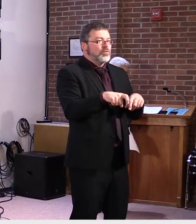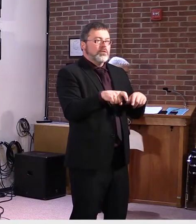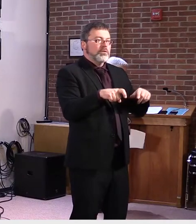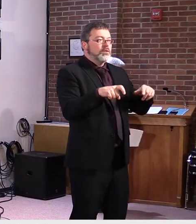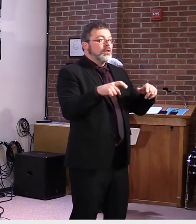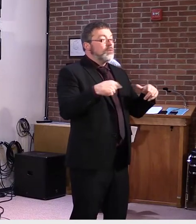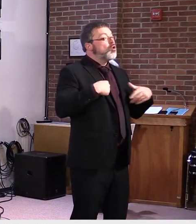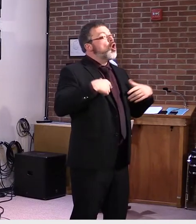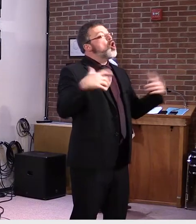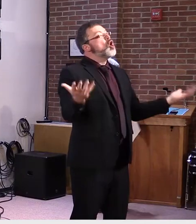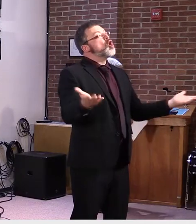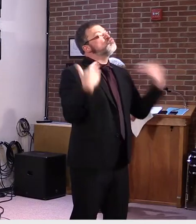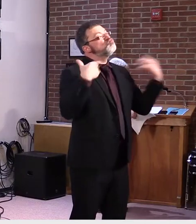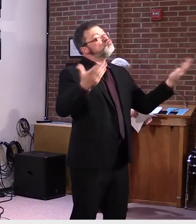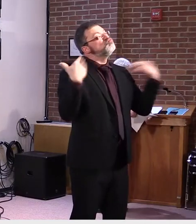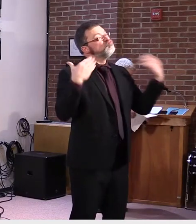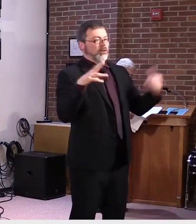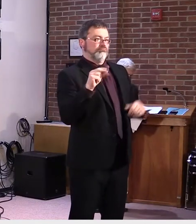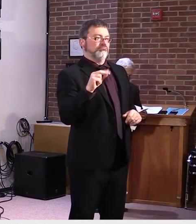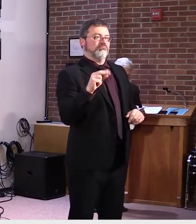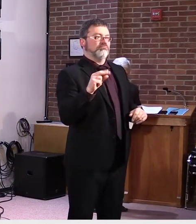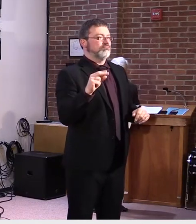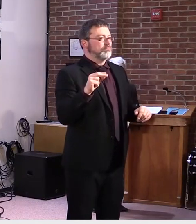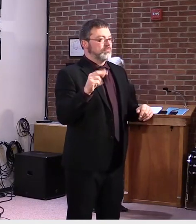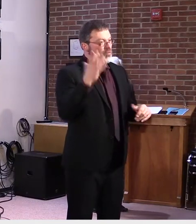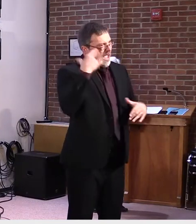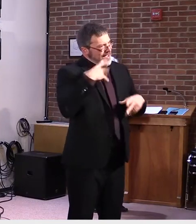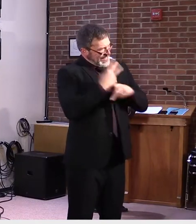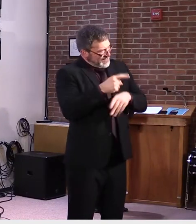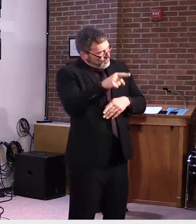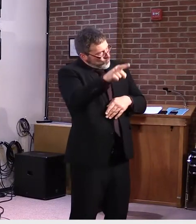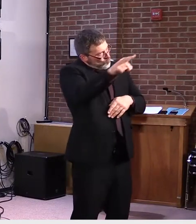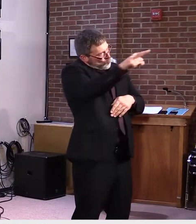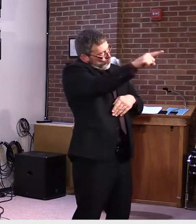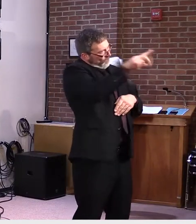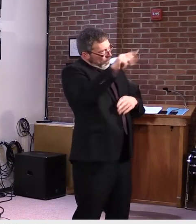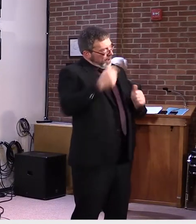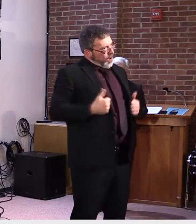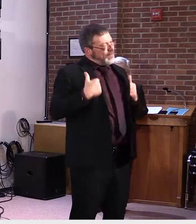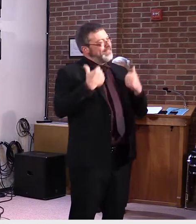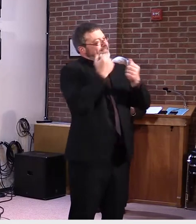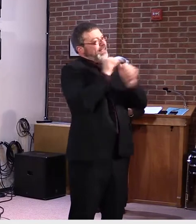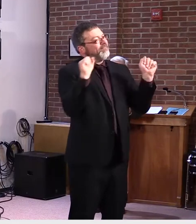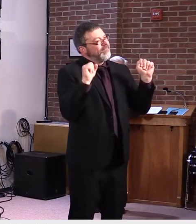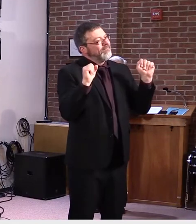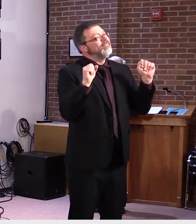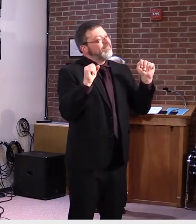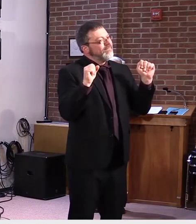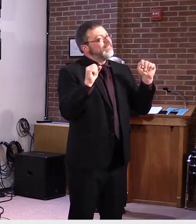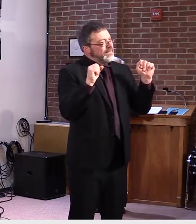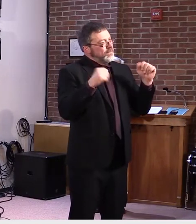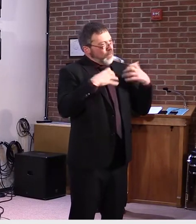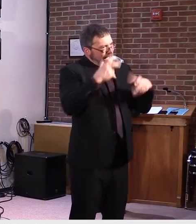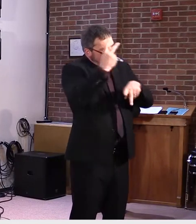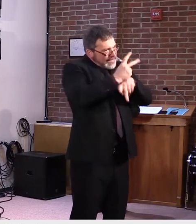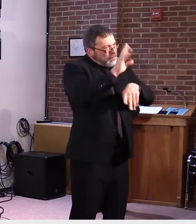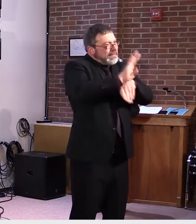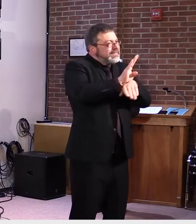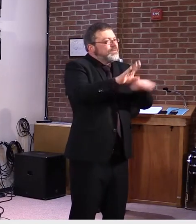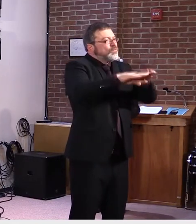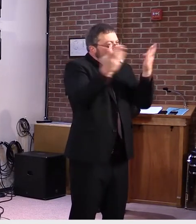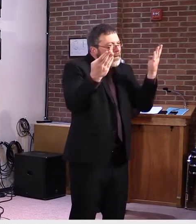up, everything is safe here in Vermont and we maintain our low positivity rates and throughout the northeast region,